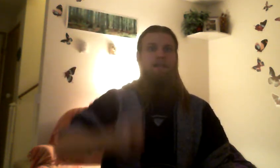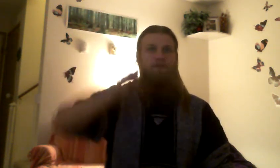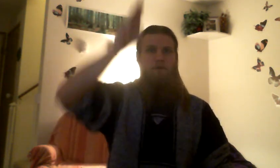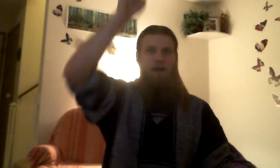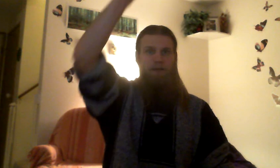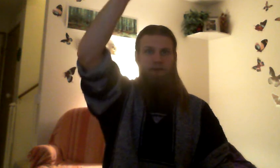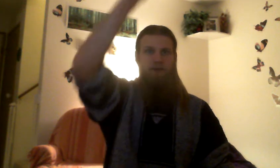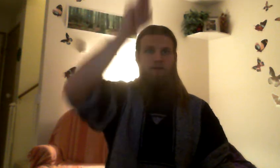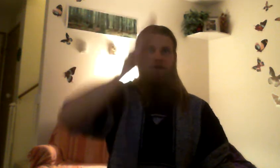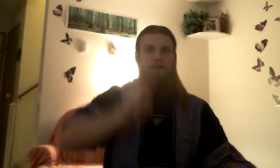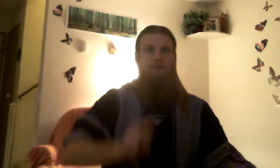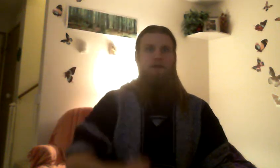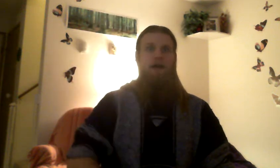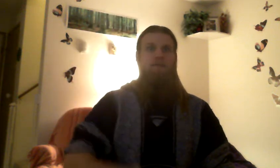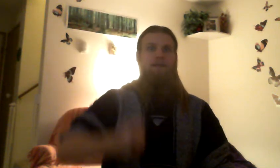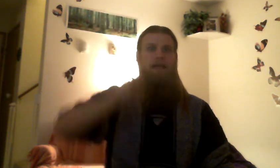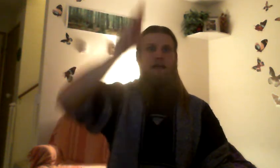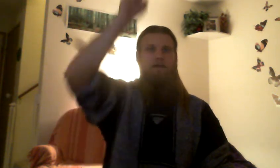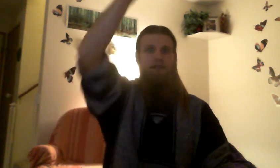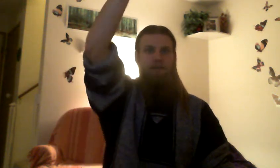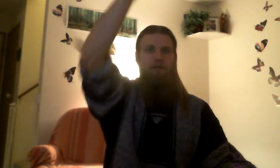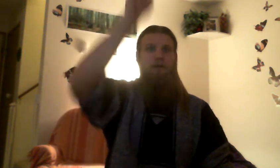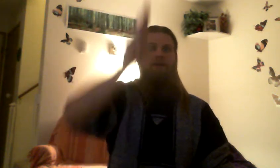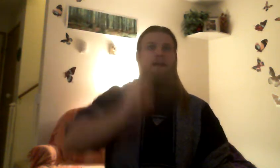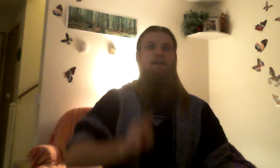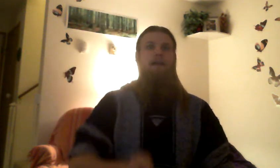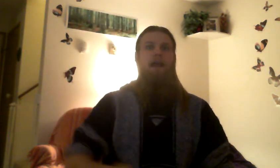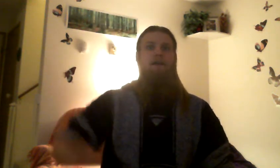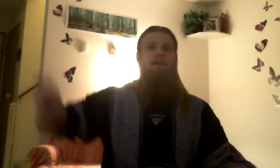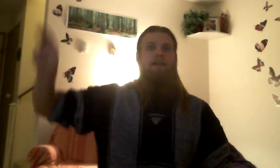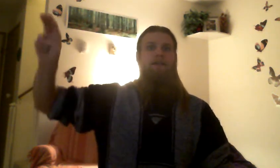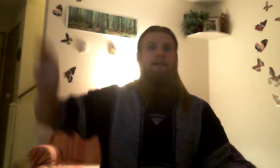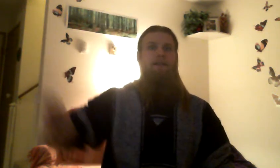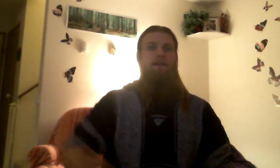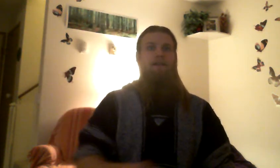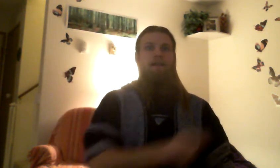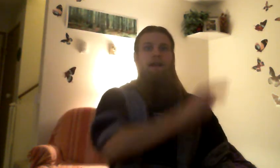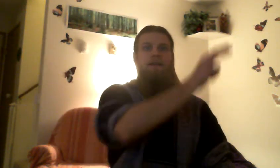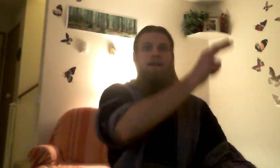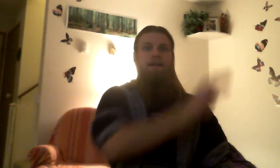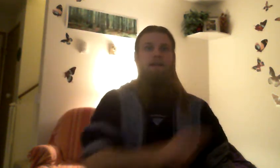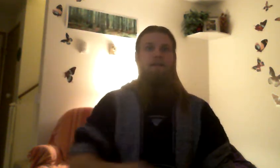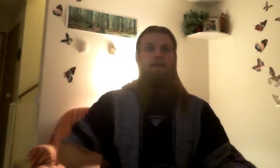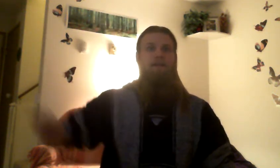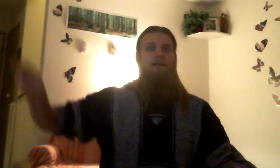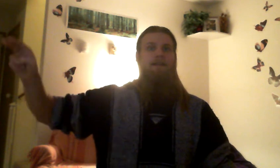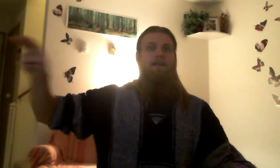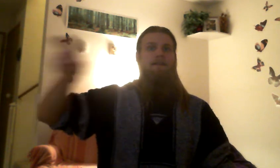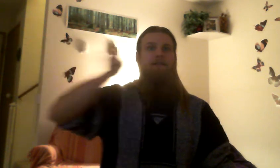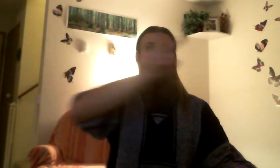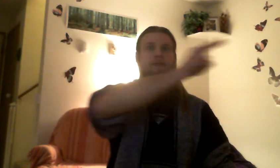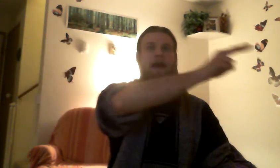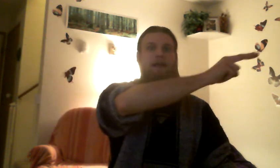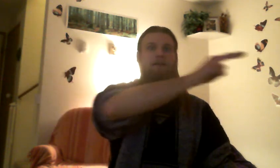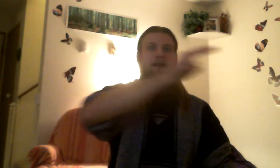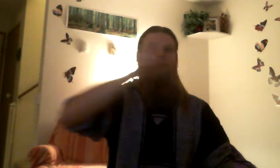this for a while for you and you start to go up and down, you start to go up and down. And all of sudden I go here and then here and then here and then back, right?